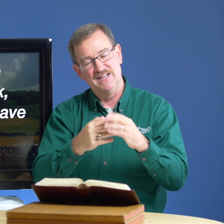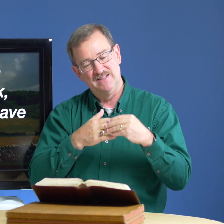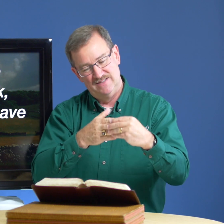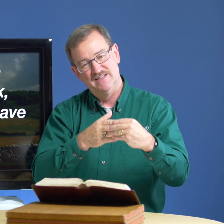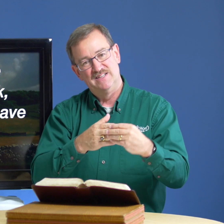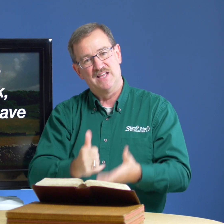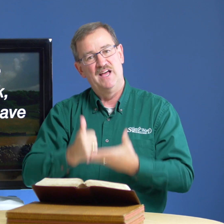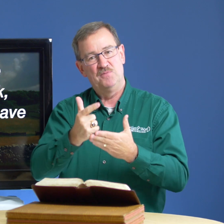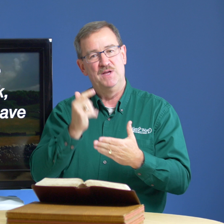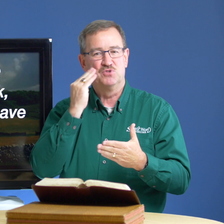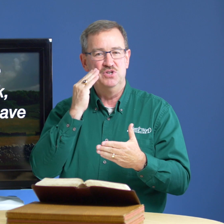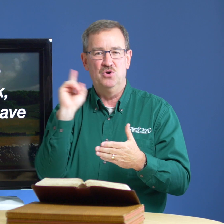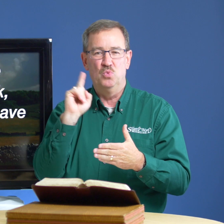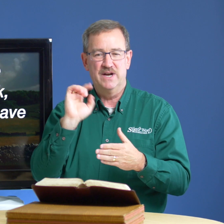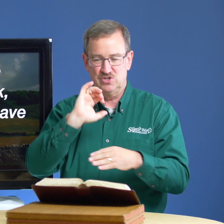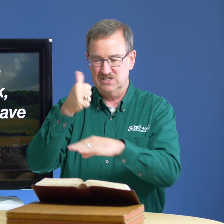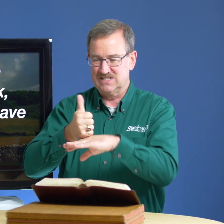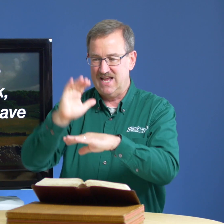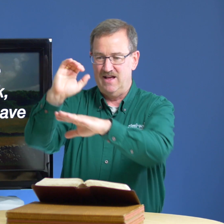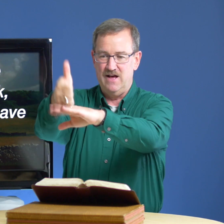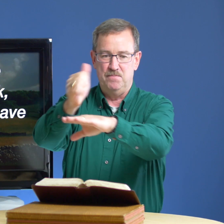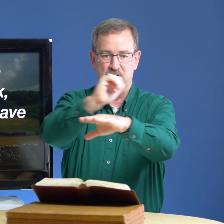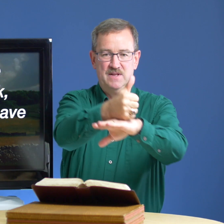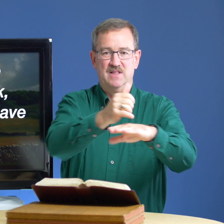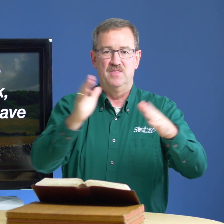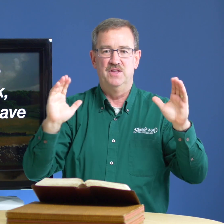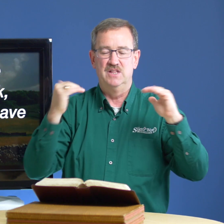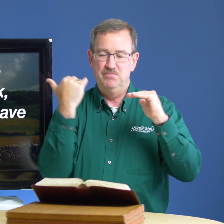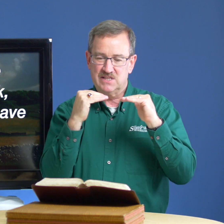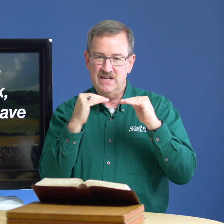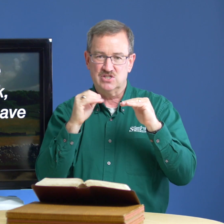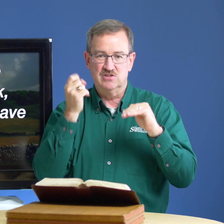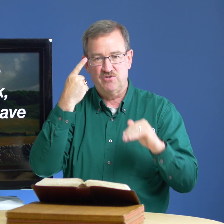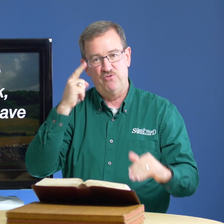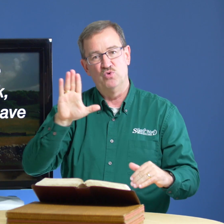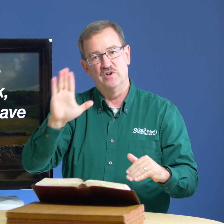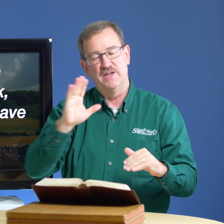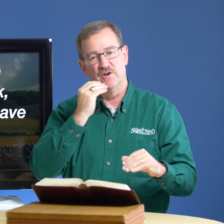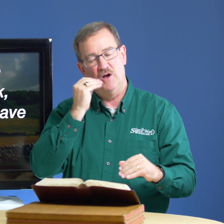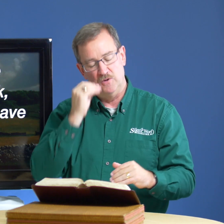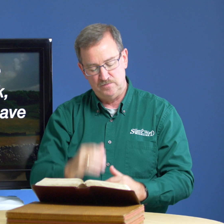to help them to know where to set up the limitations for their home